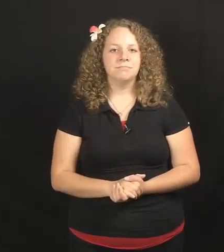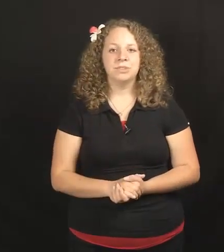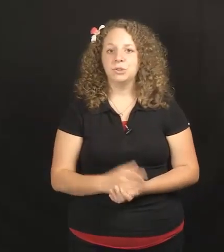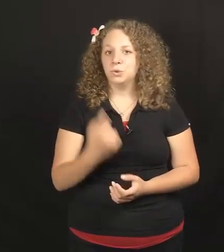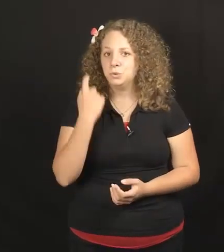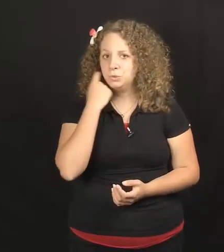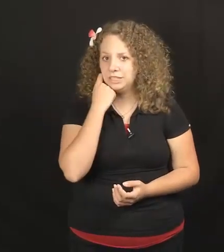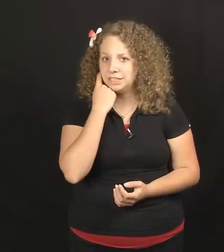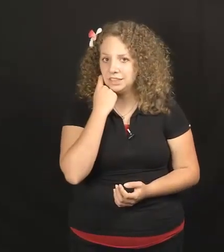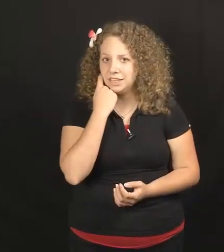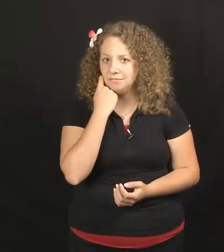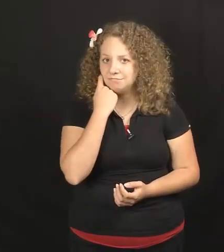Recently